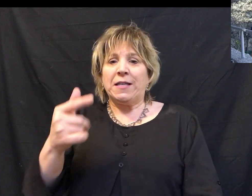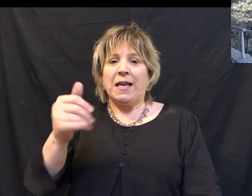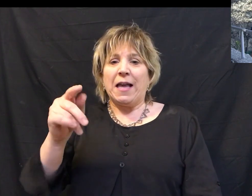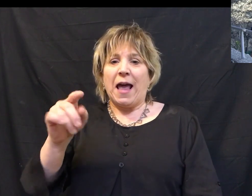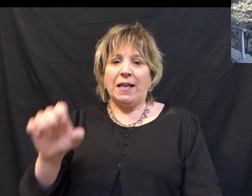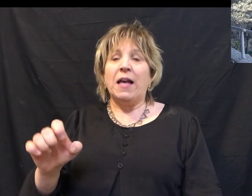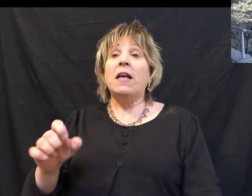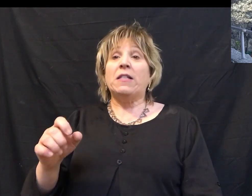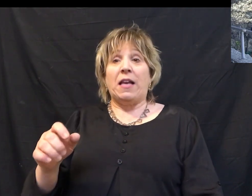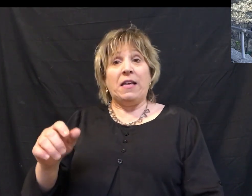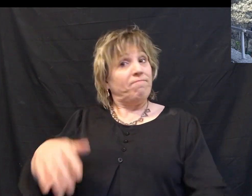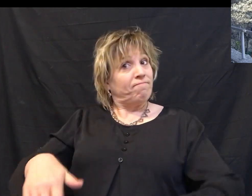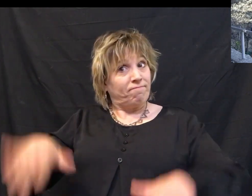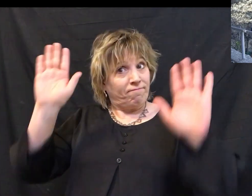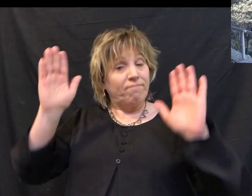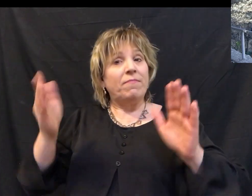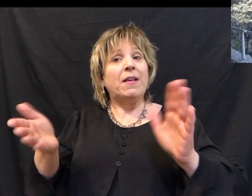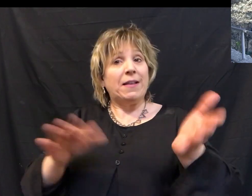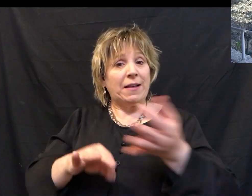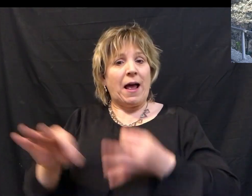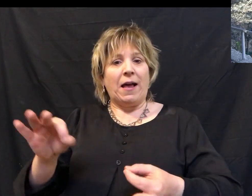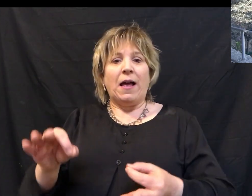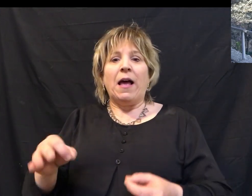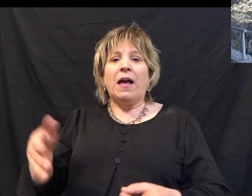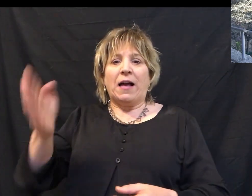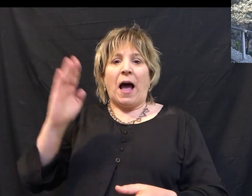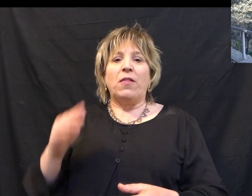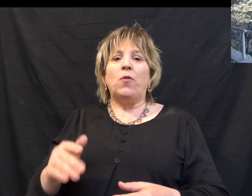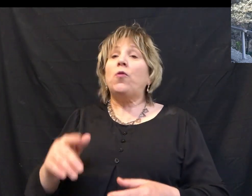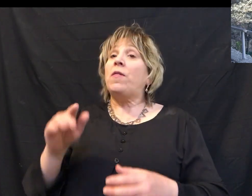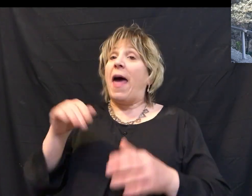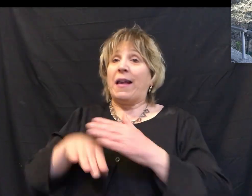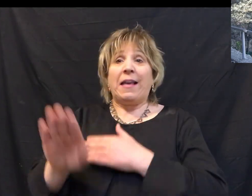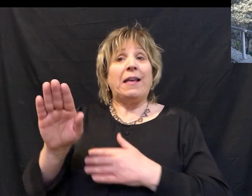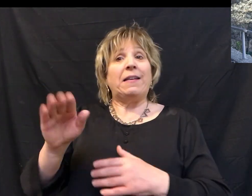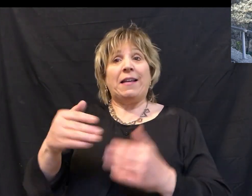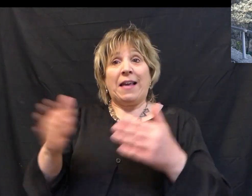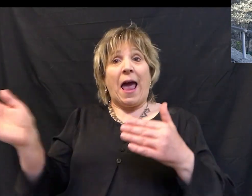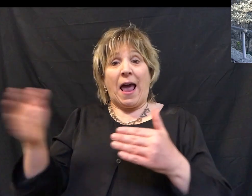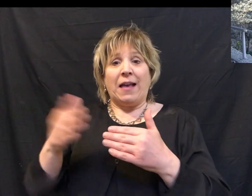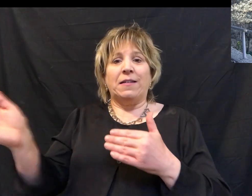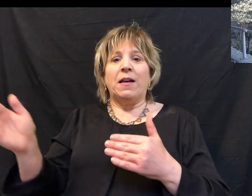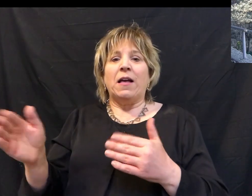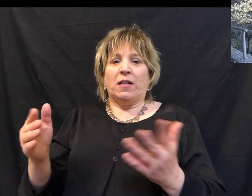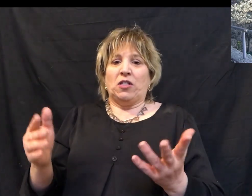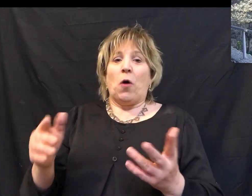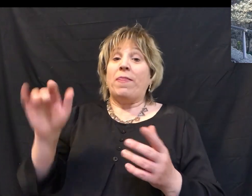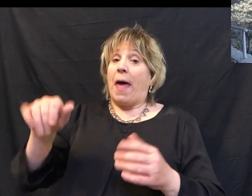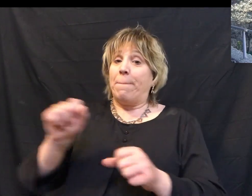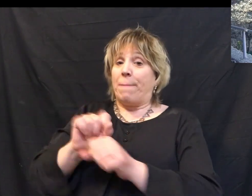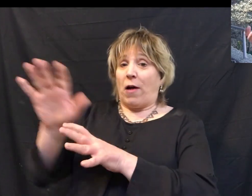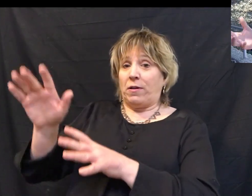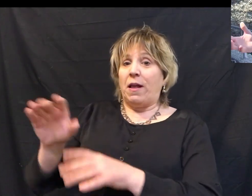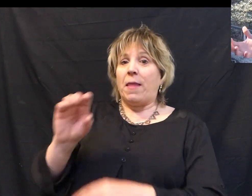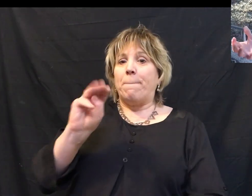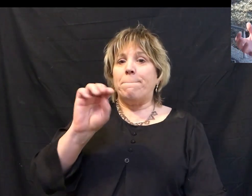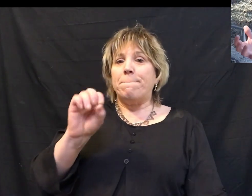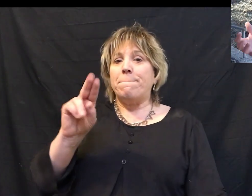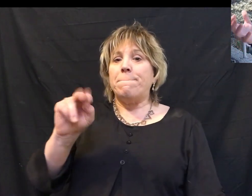life down for you and me that we may have eternal life. The God of mercy rode through that gate triumphantly. This is also on this mountain that we're on. We're on the